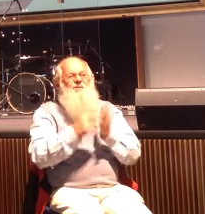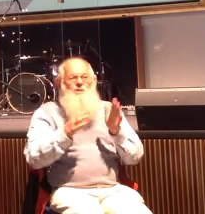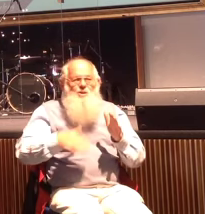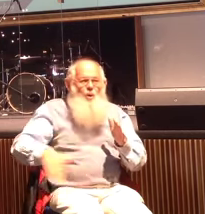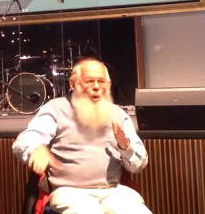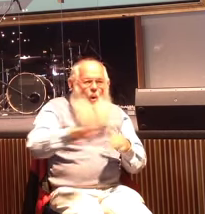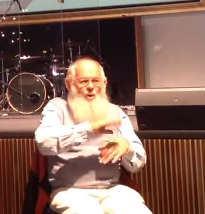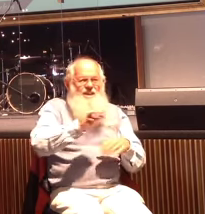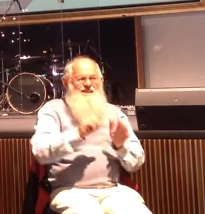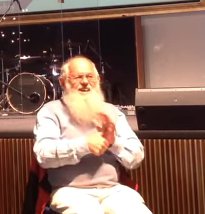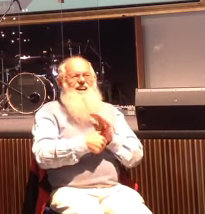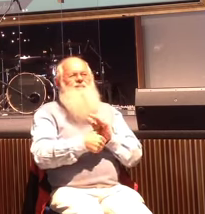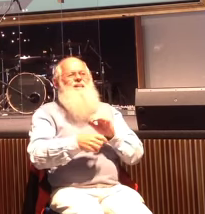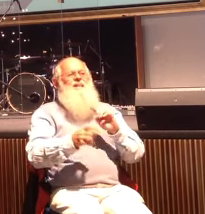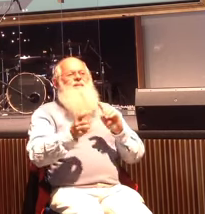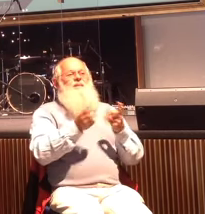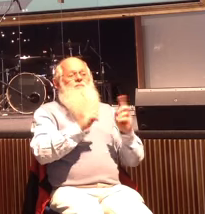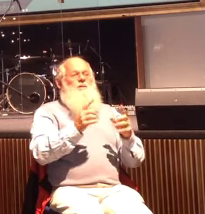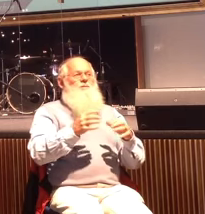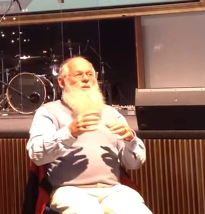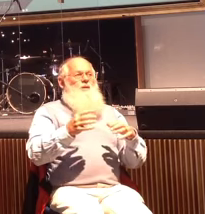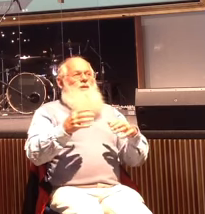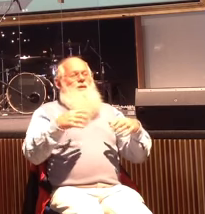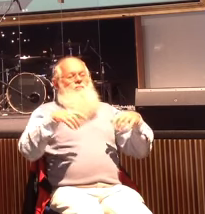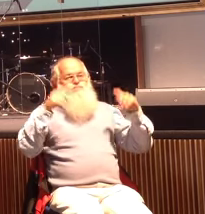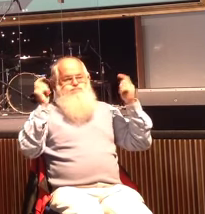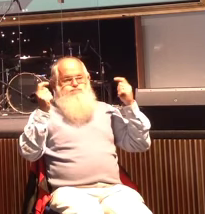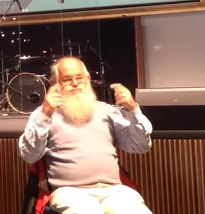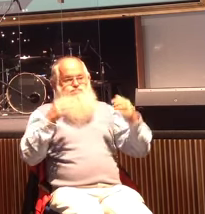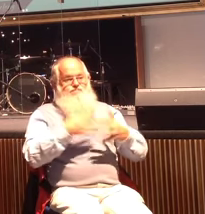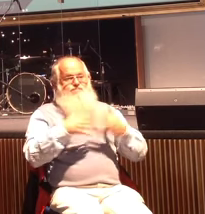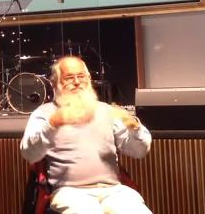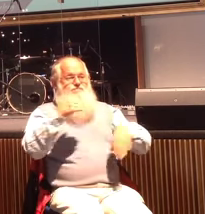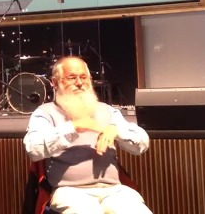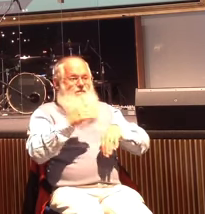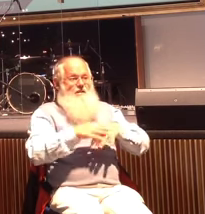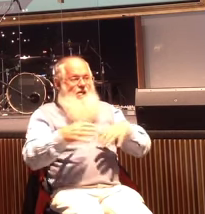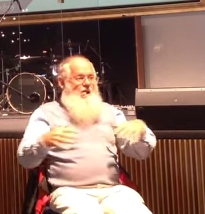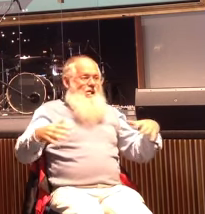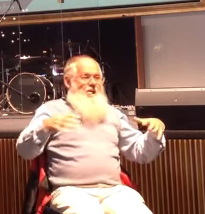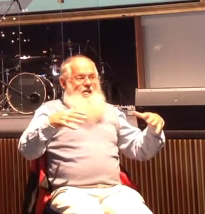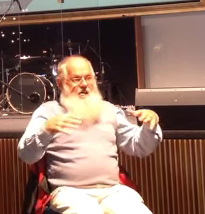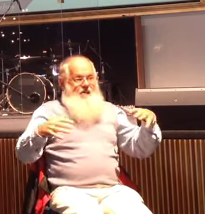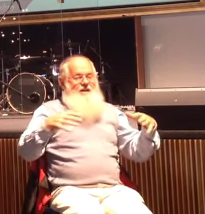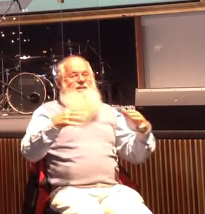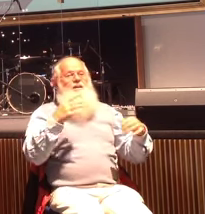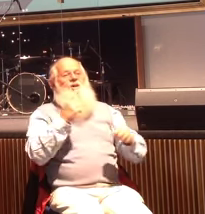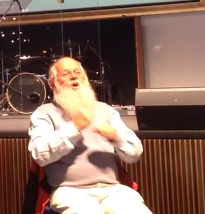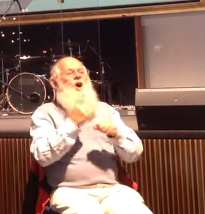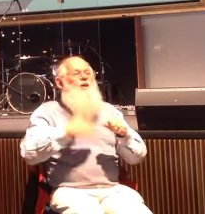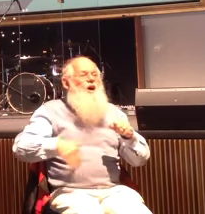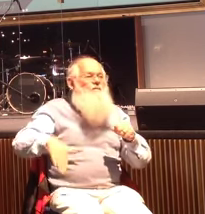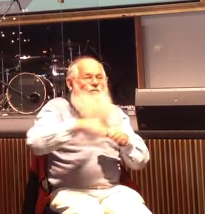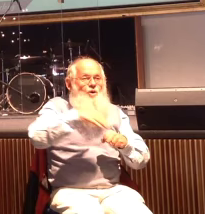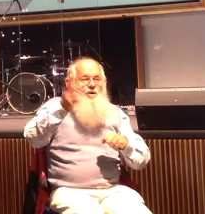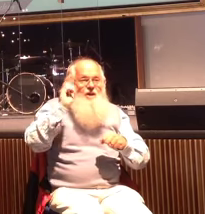we are overwhelmed with the greatness of the situation instead of realising the God of all authority is there with us.